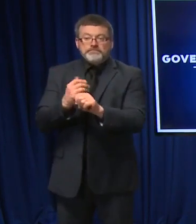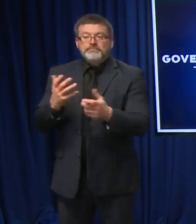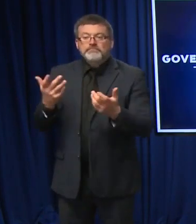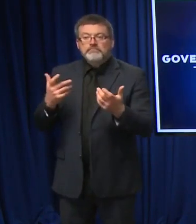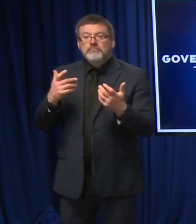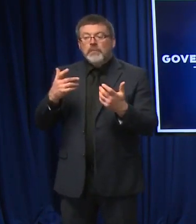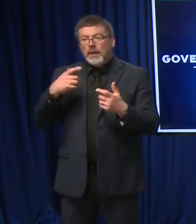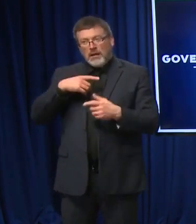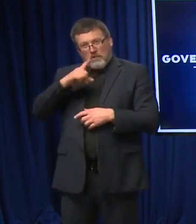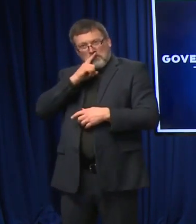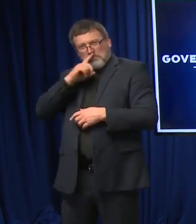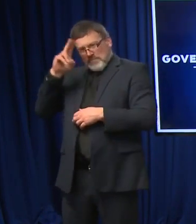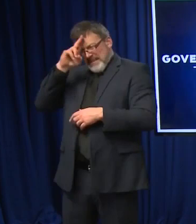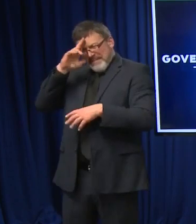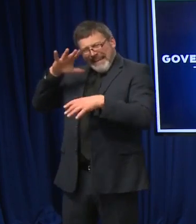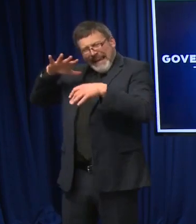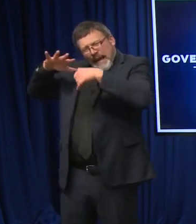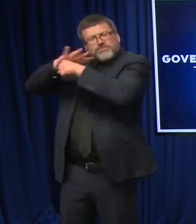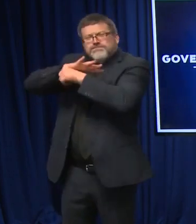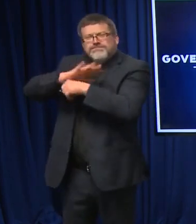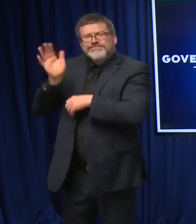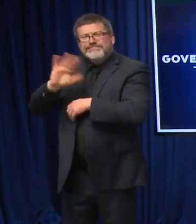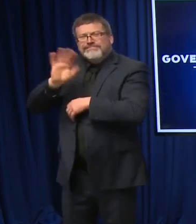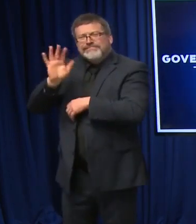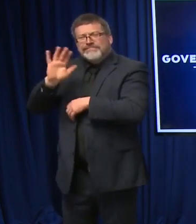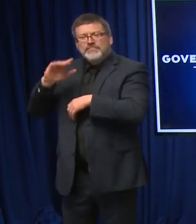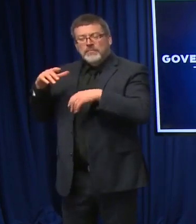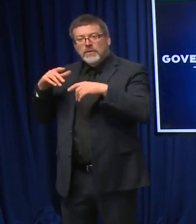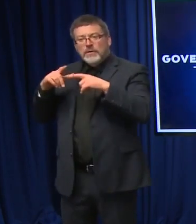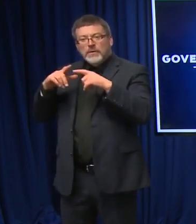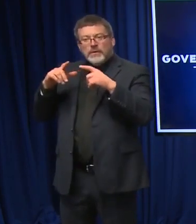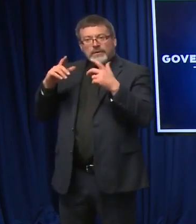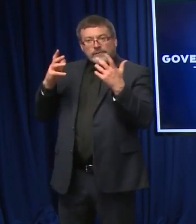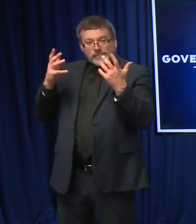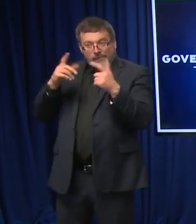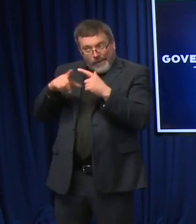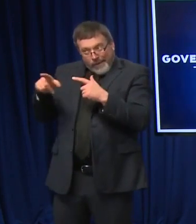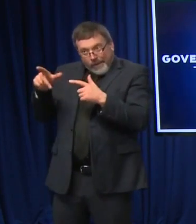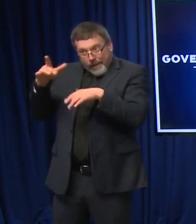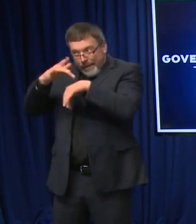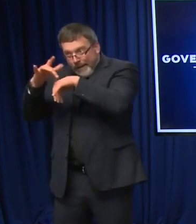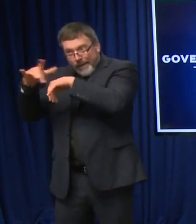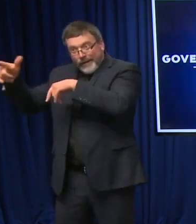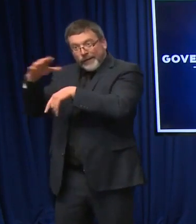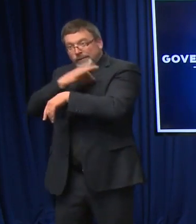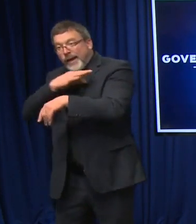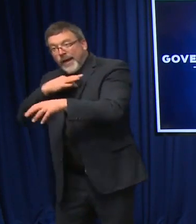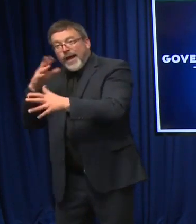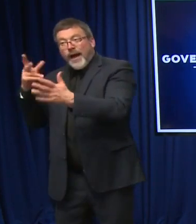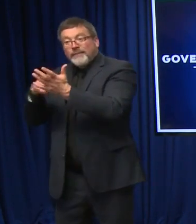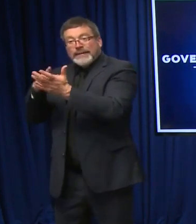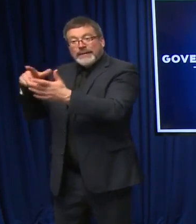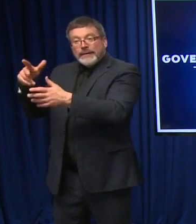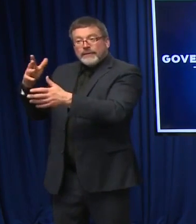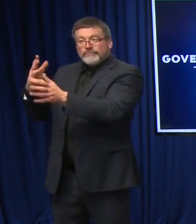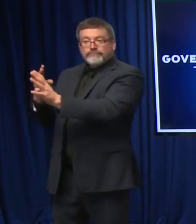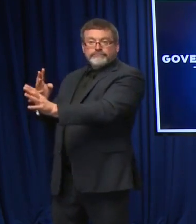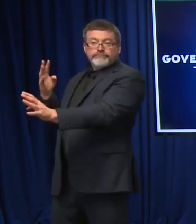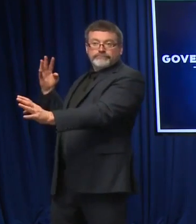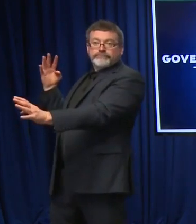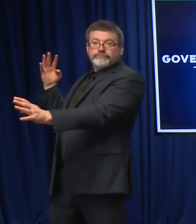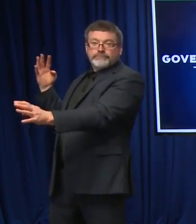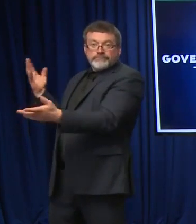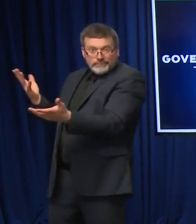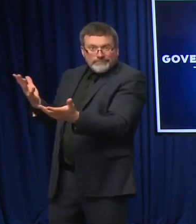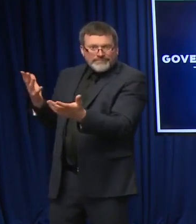back. We touch every application, but sometimes it gets to be a backlog because the applicant didn't provide enough information or whatever it might be. So